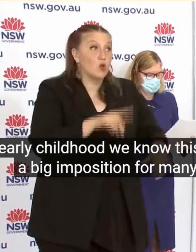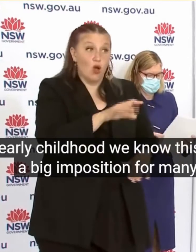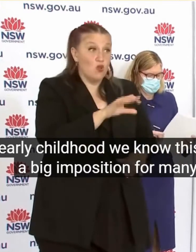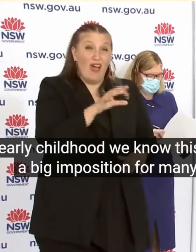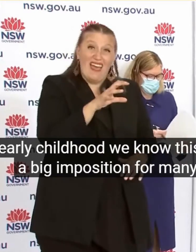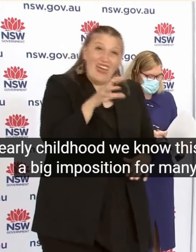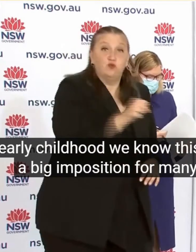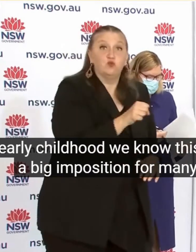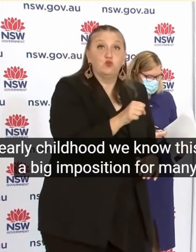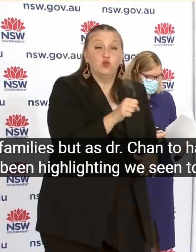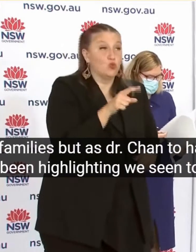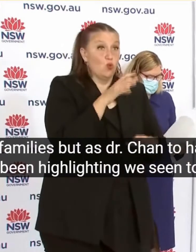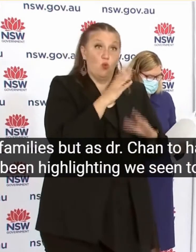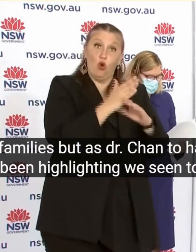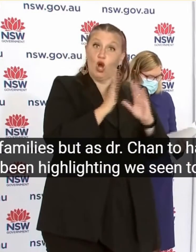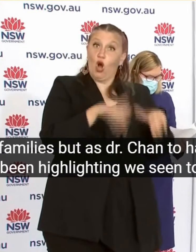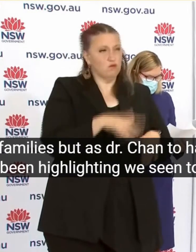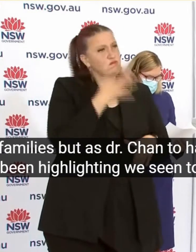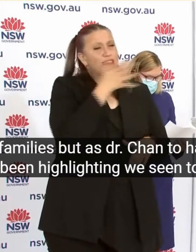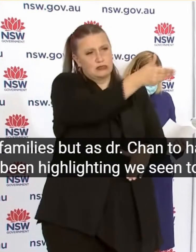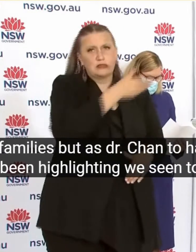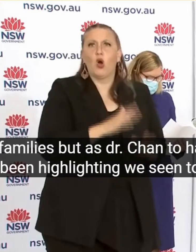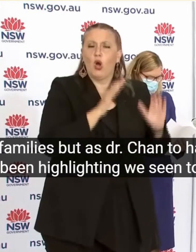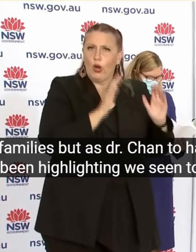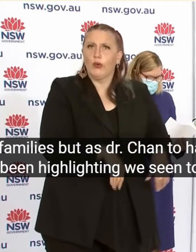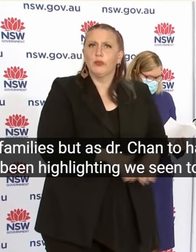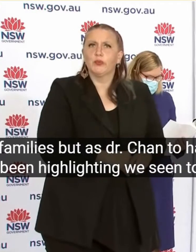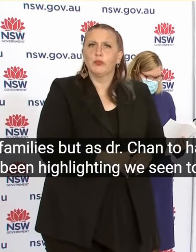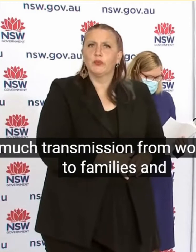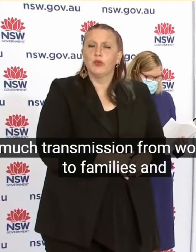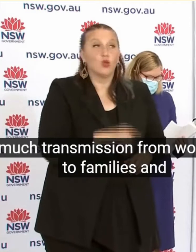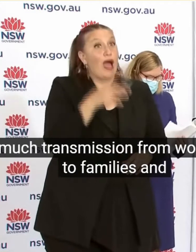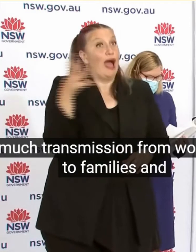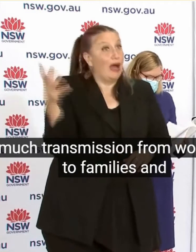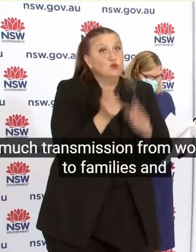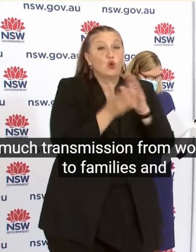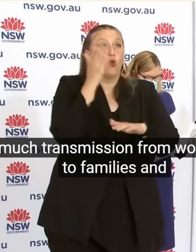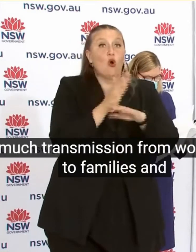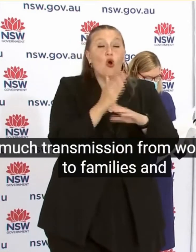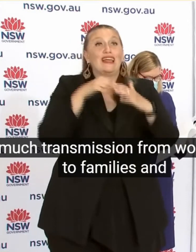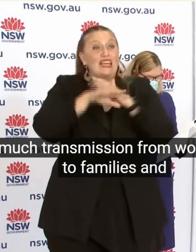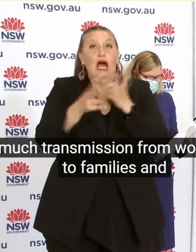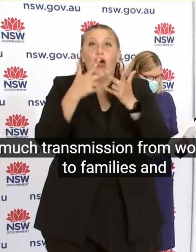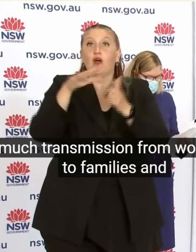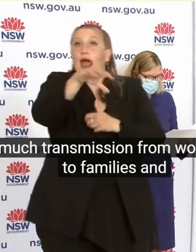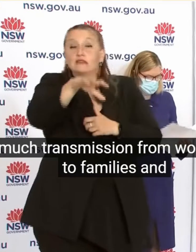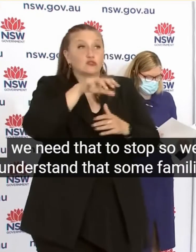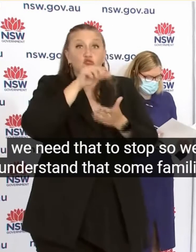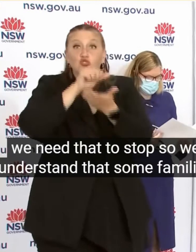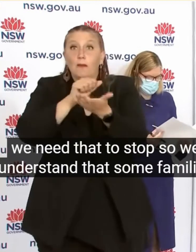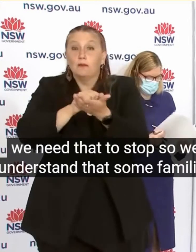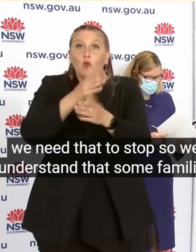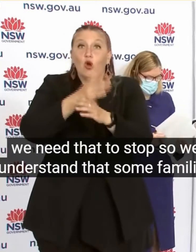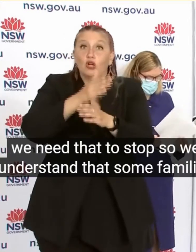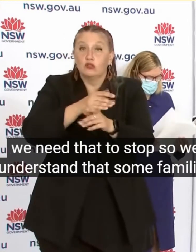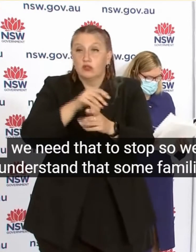too much transmission from workers to families And we need that to stop So we understand that some families don't have a choice